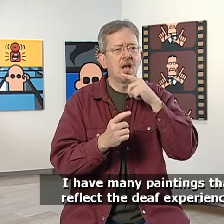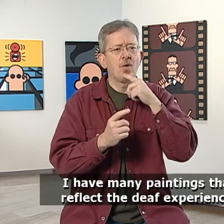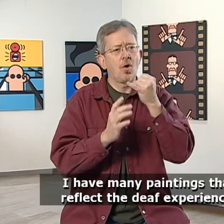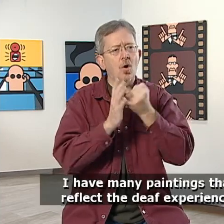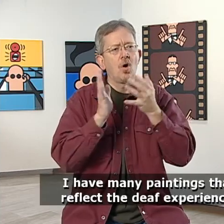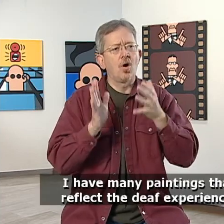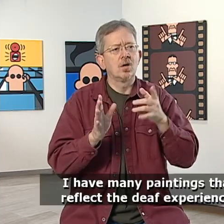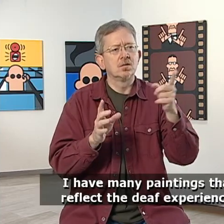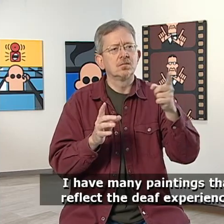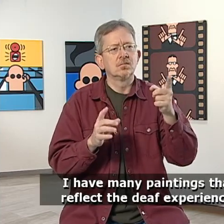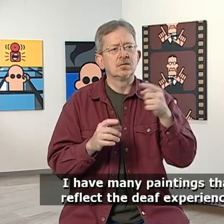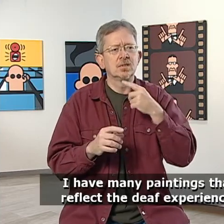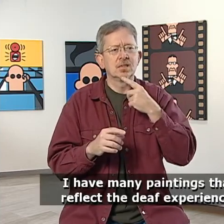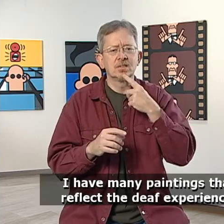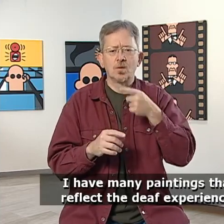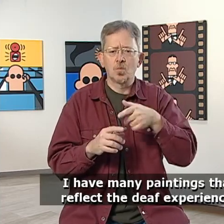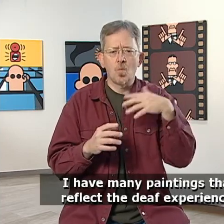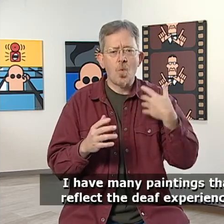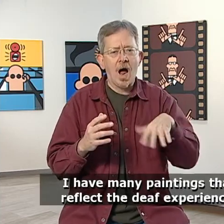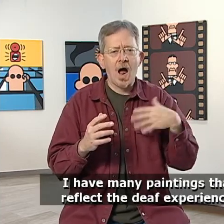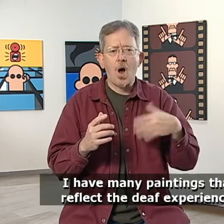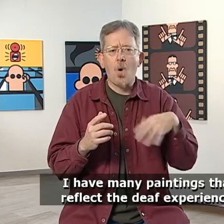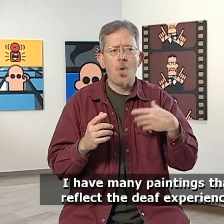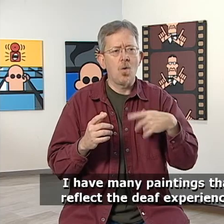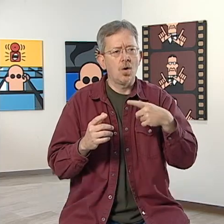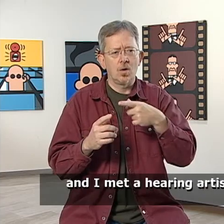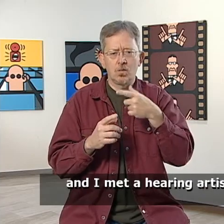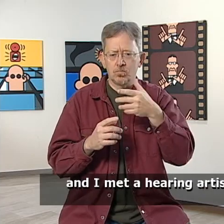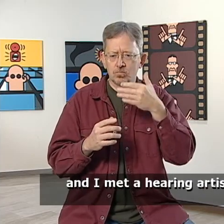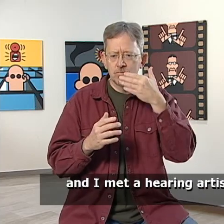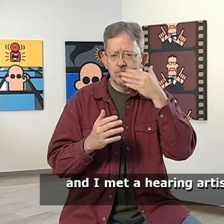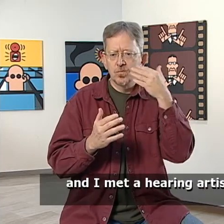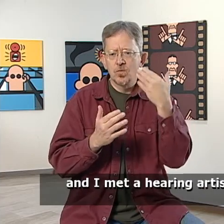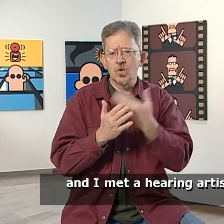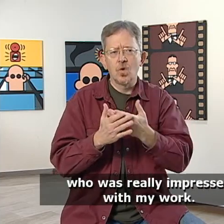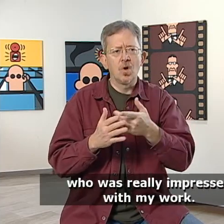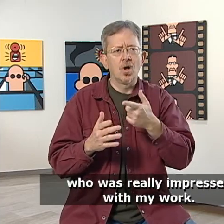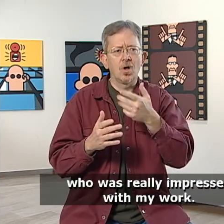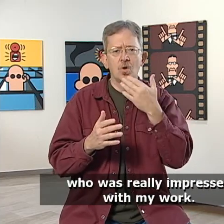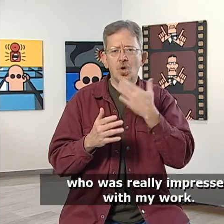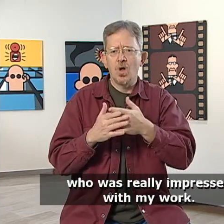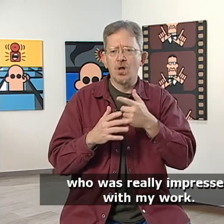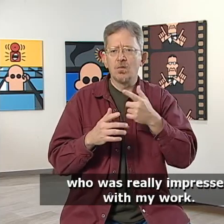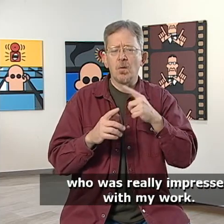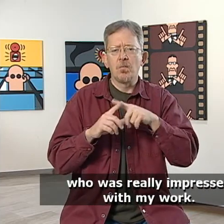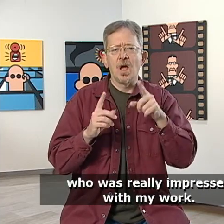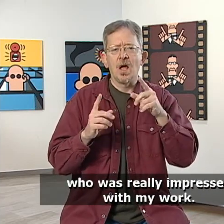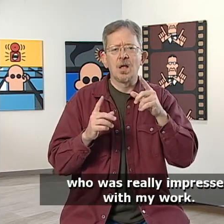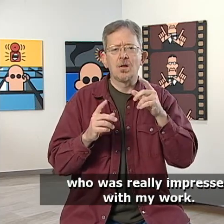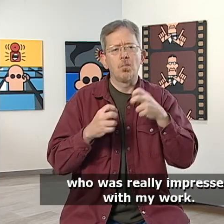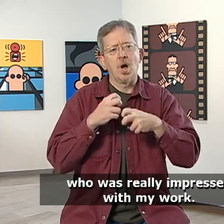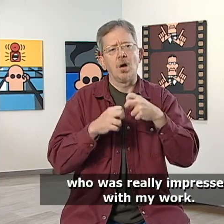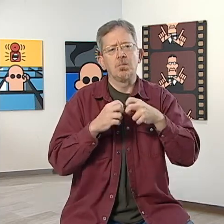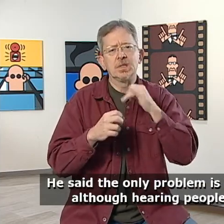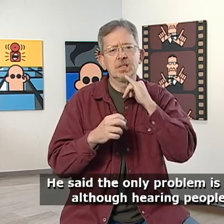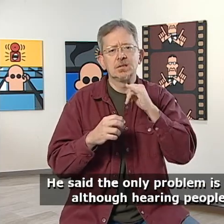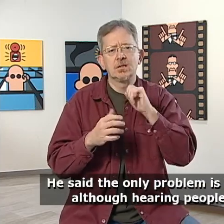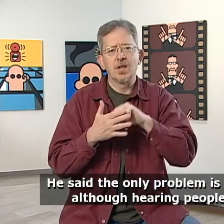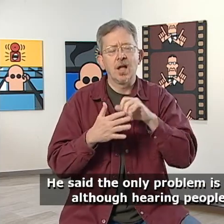I have many paintings that reflect the deaf experience. And I met a hearing artist who was really impressed with my work. He